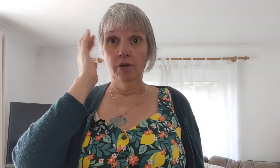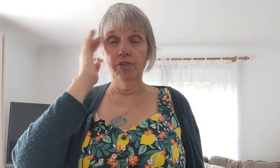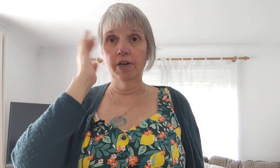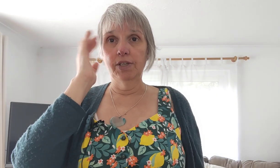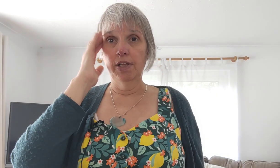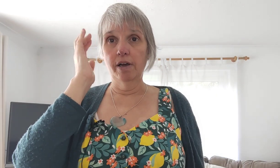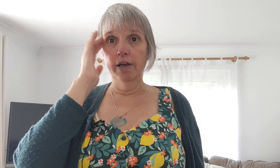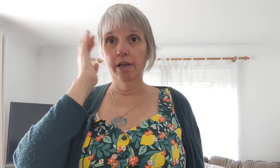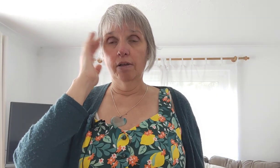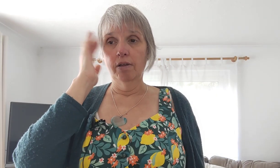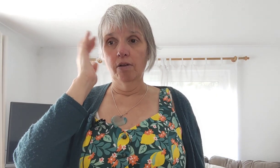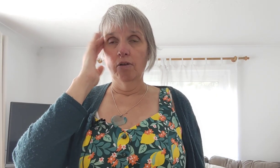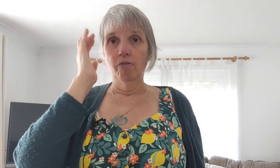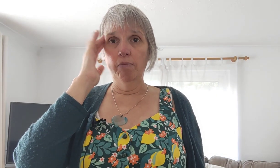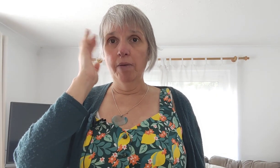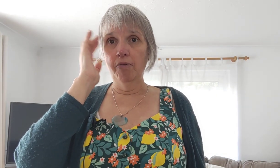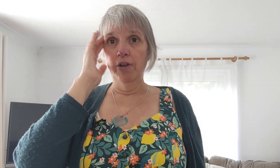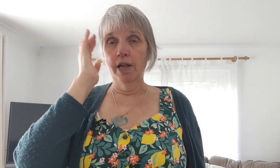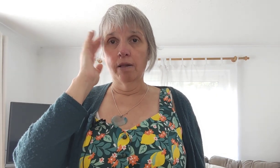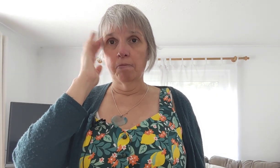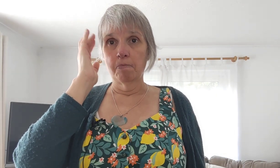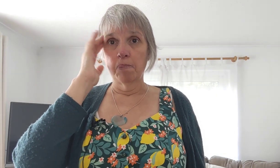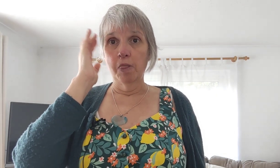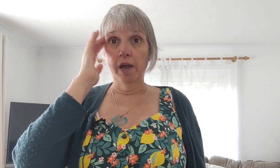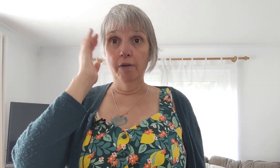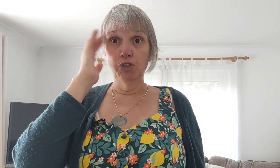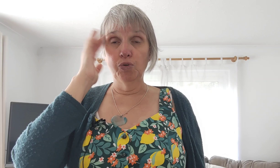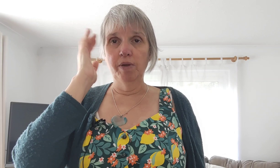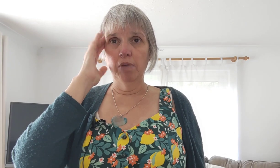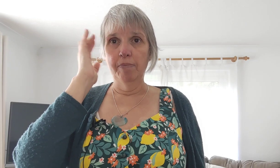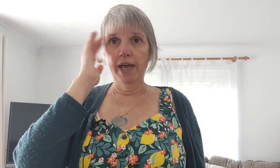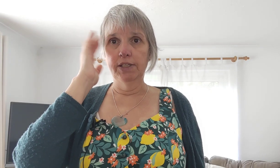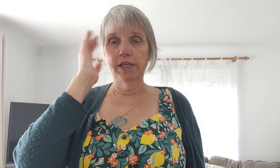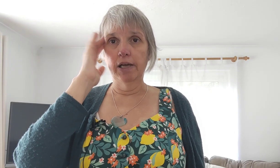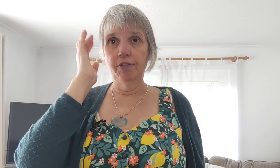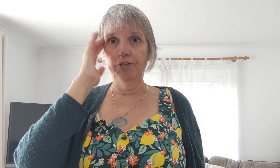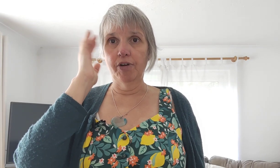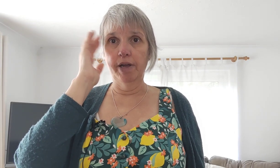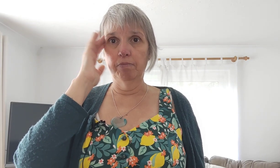side of the eye remembering that i was doing my best at the time